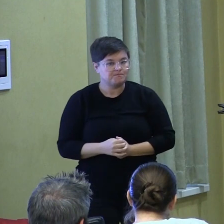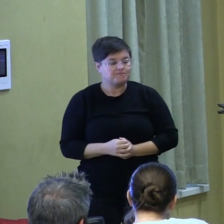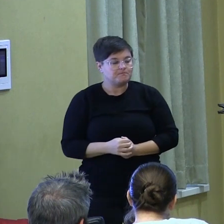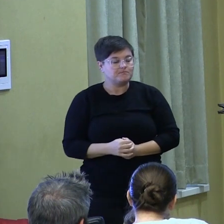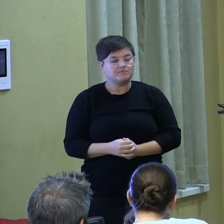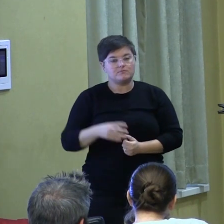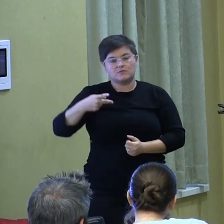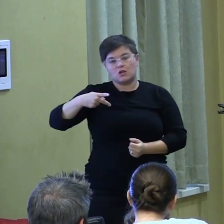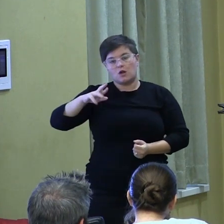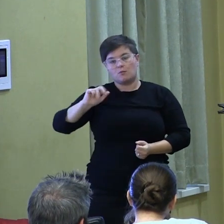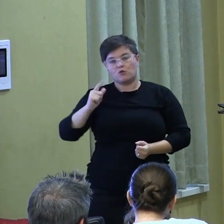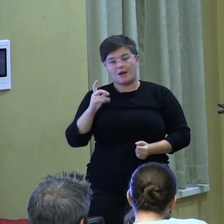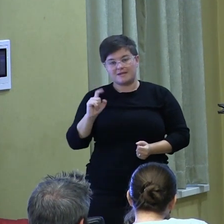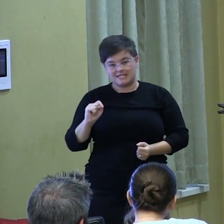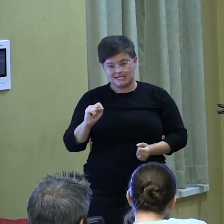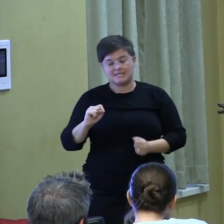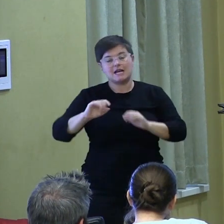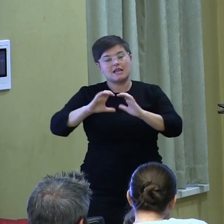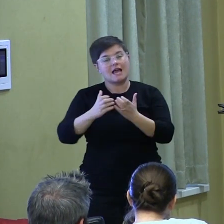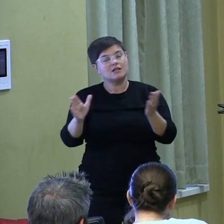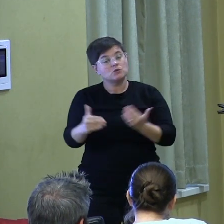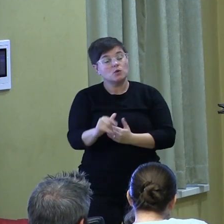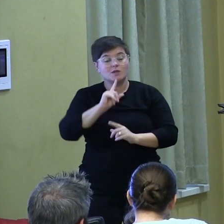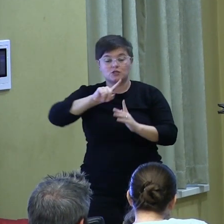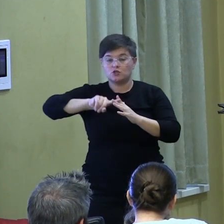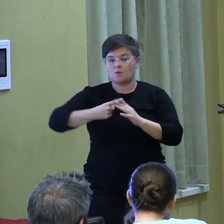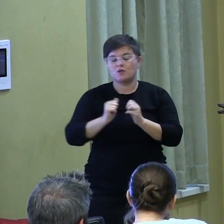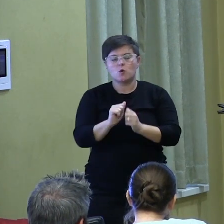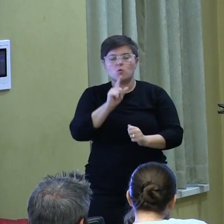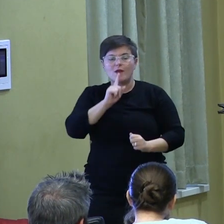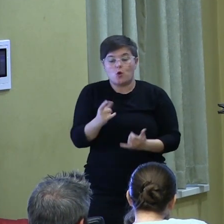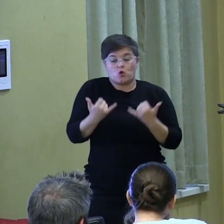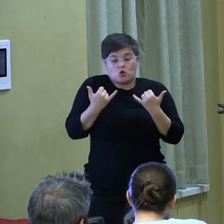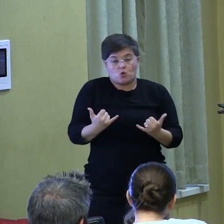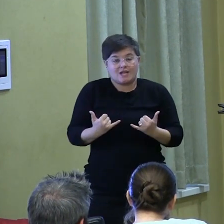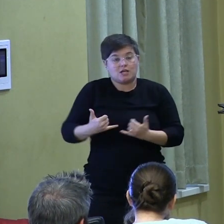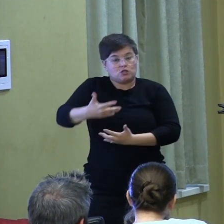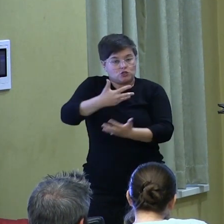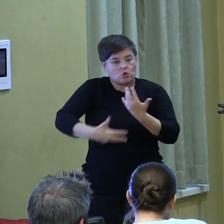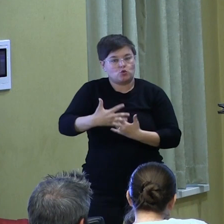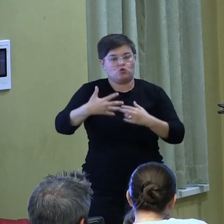Now, a pragmatist classroom is going to start with real present social problems.